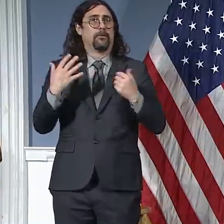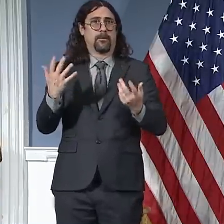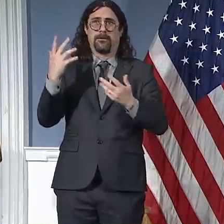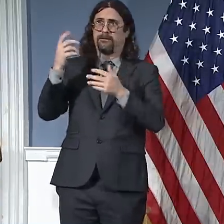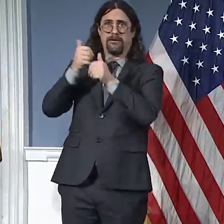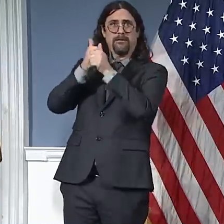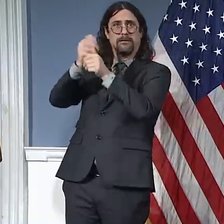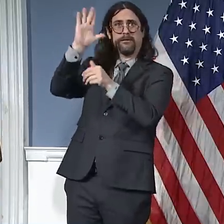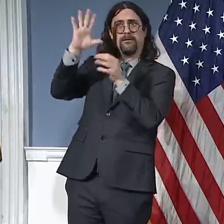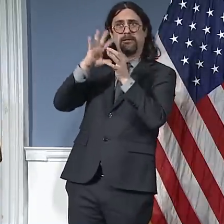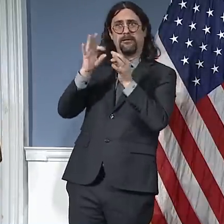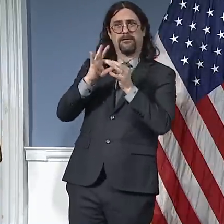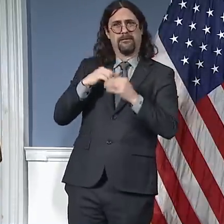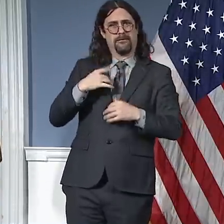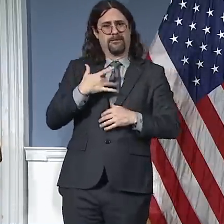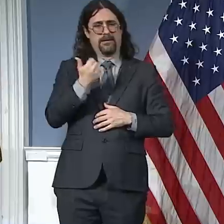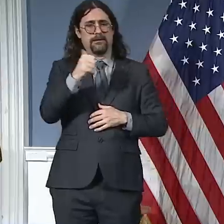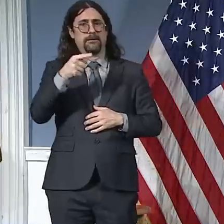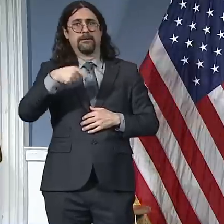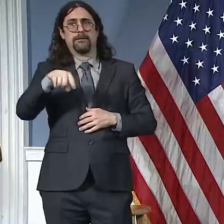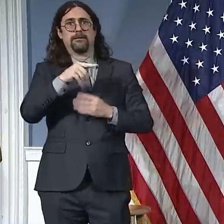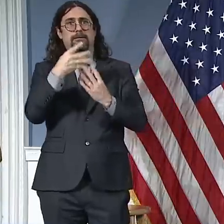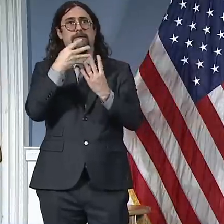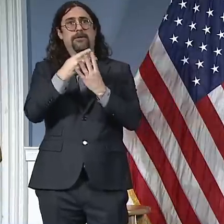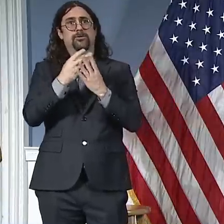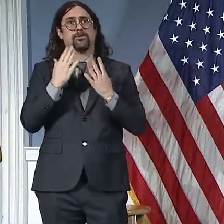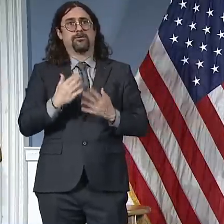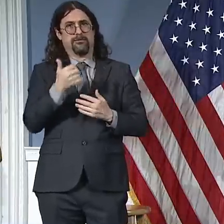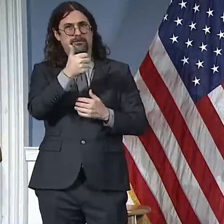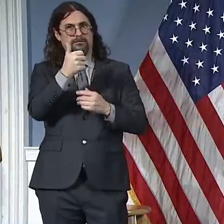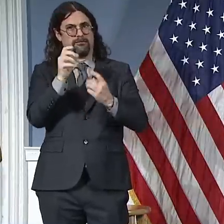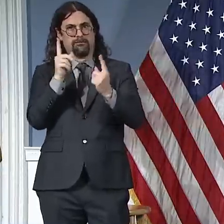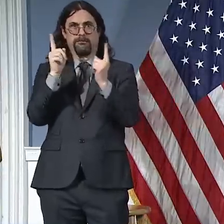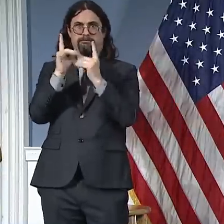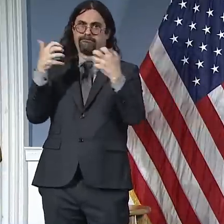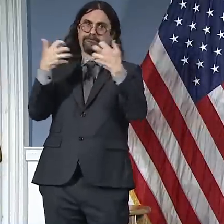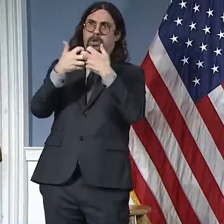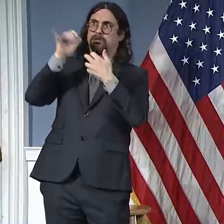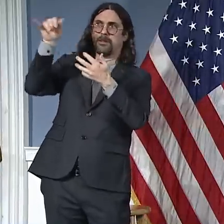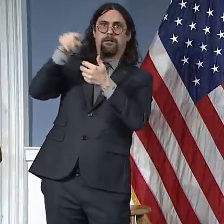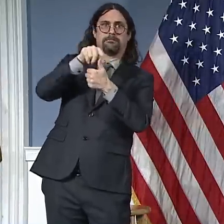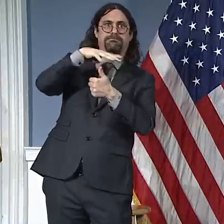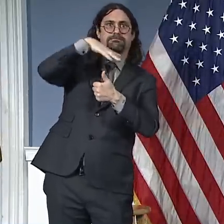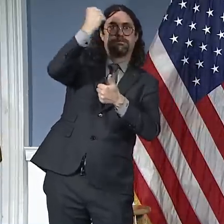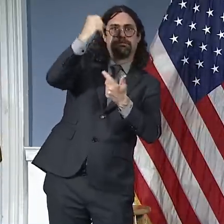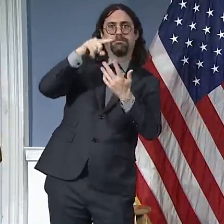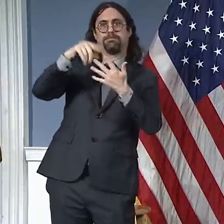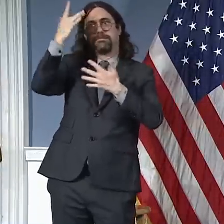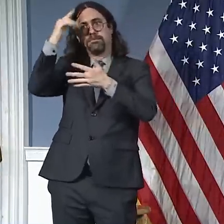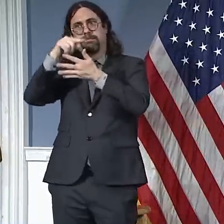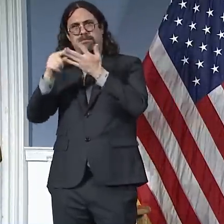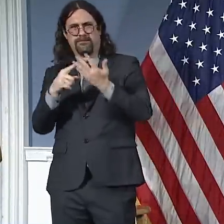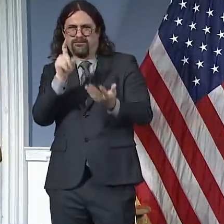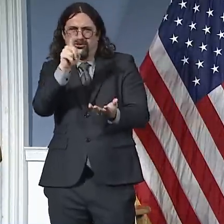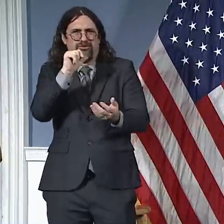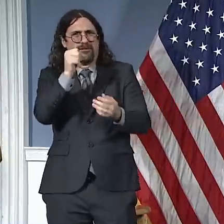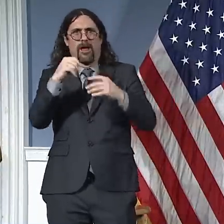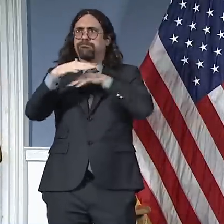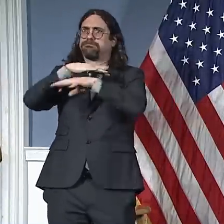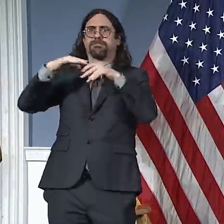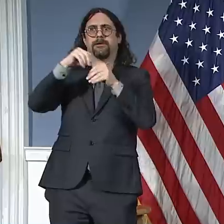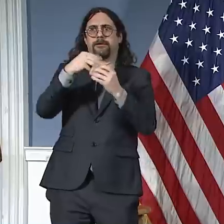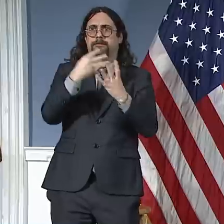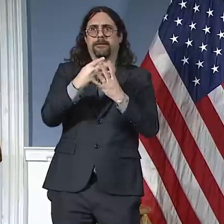case by case in the case of those individuals. Some I have the direct power to release. In other cases,